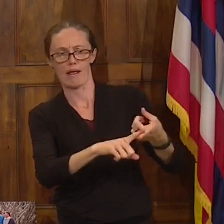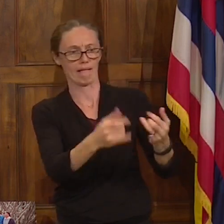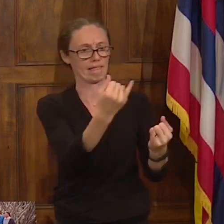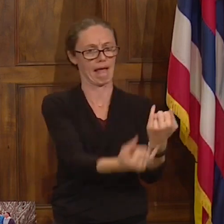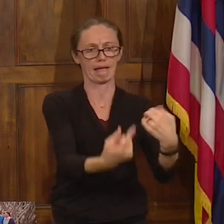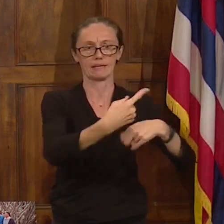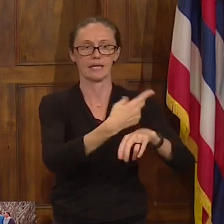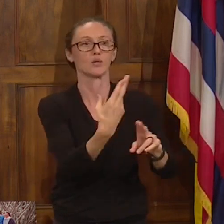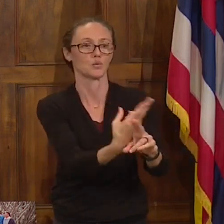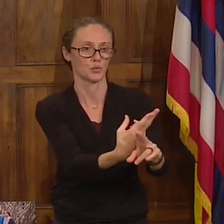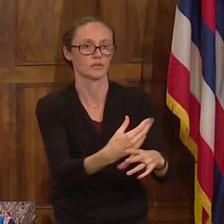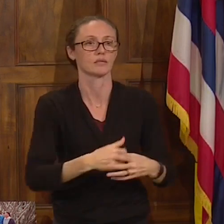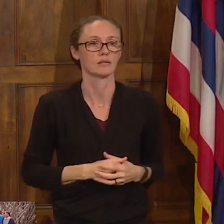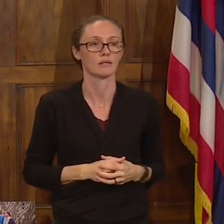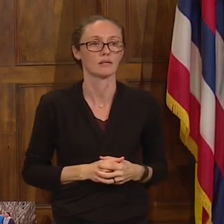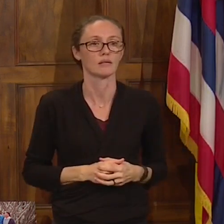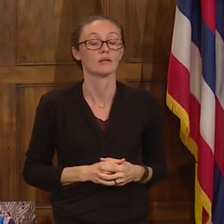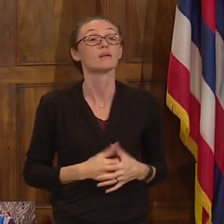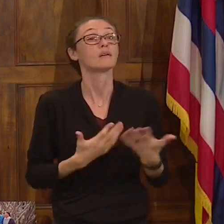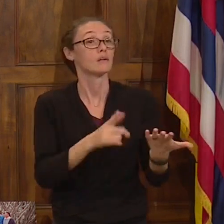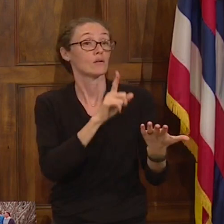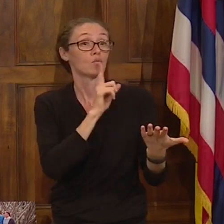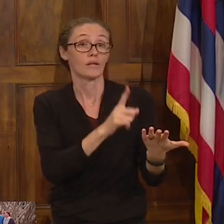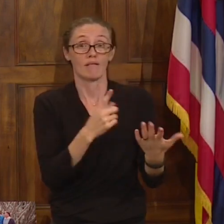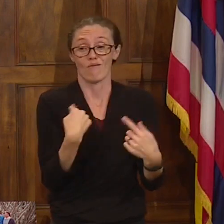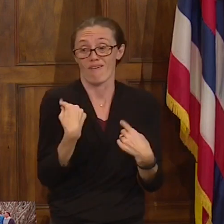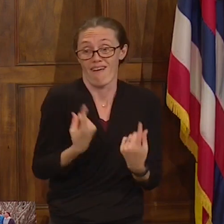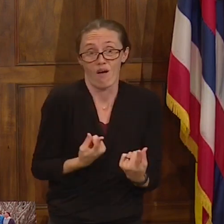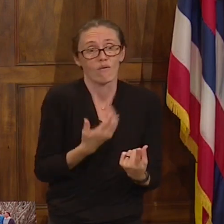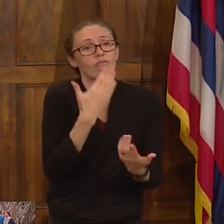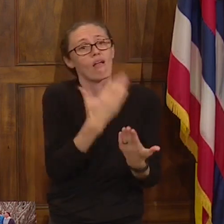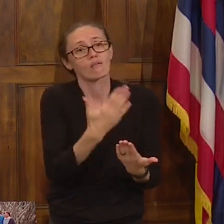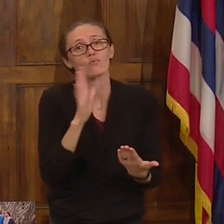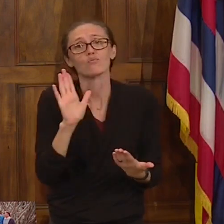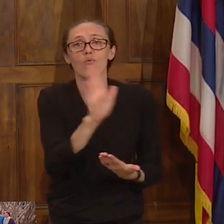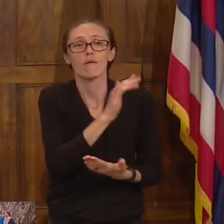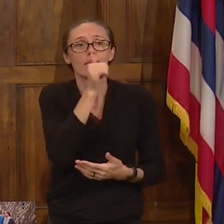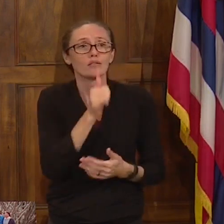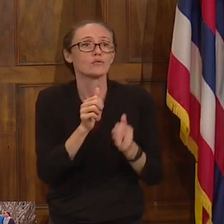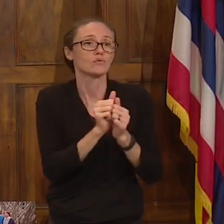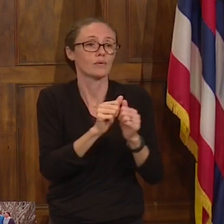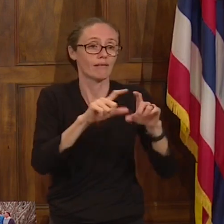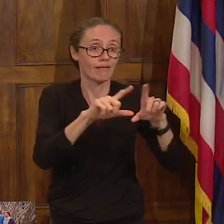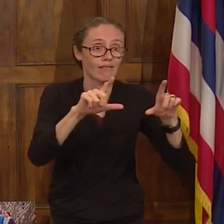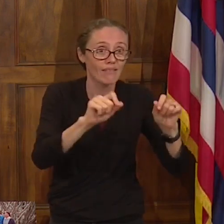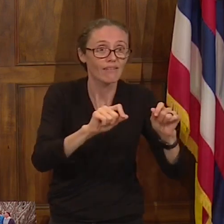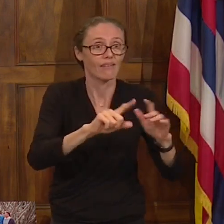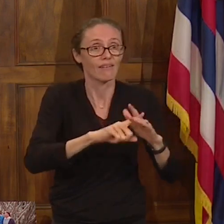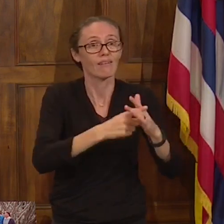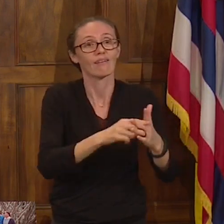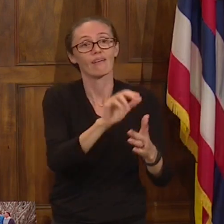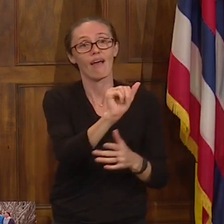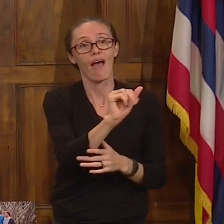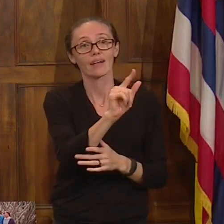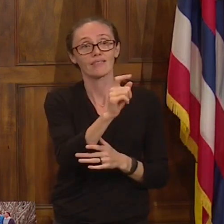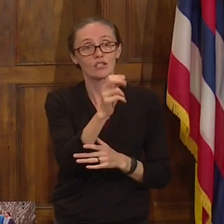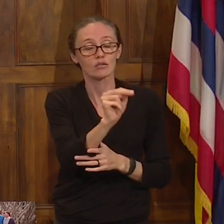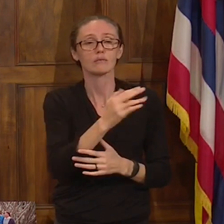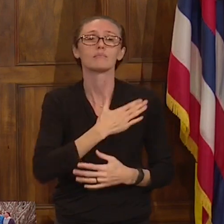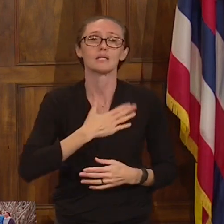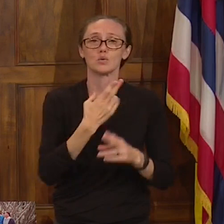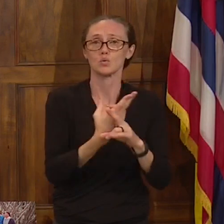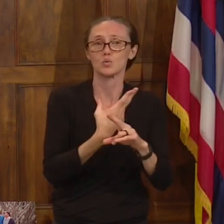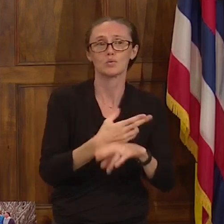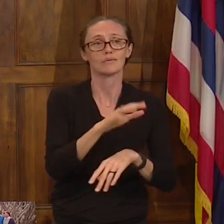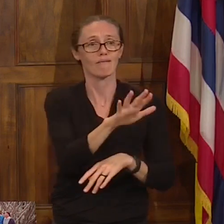meantime, thanks for your patience with activating. Please use the $500 as you see fit on food and